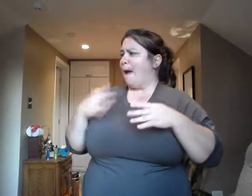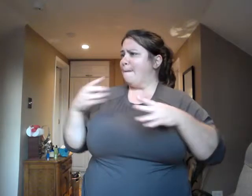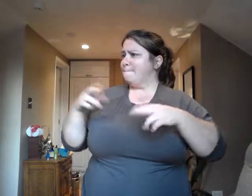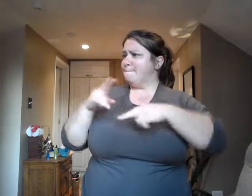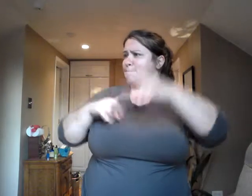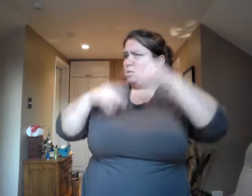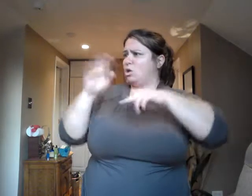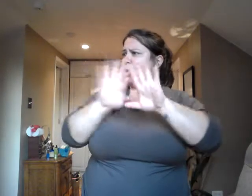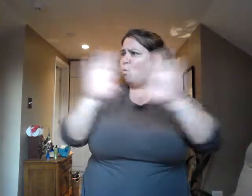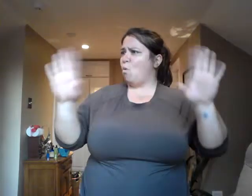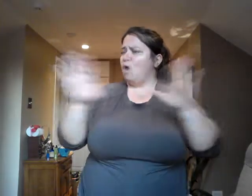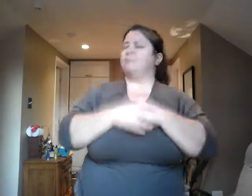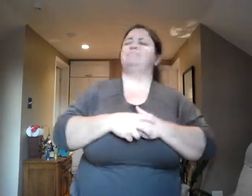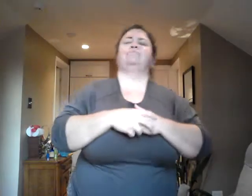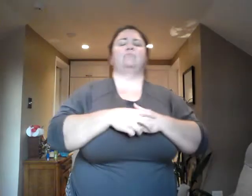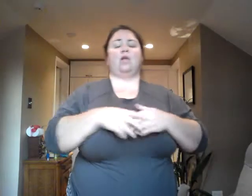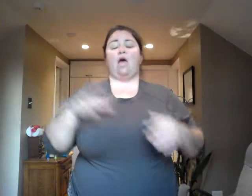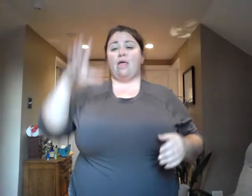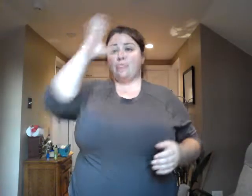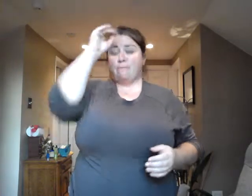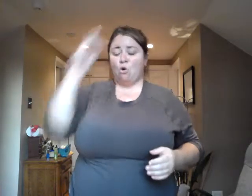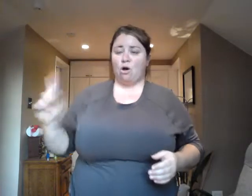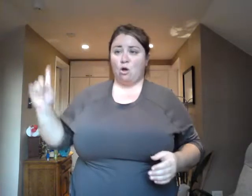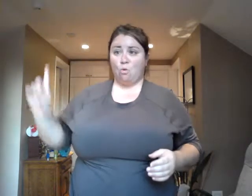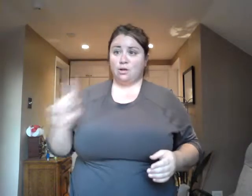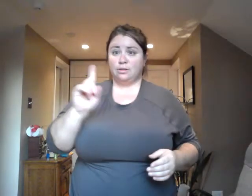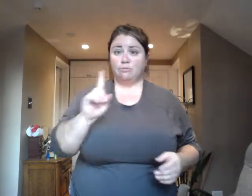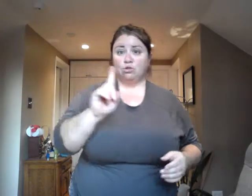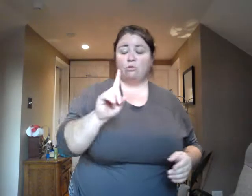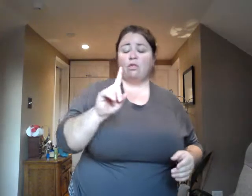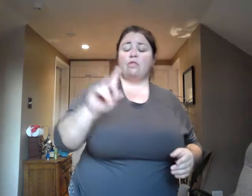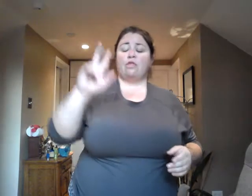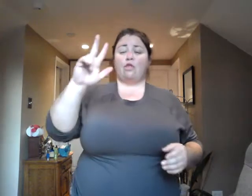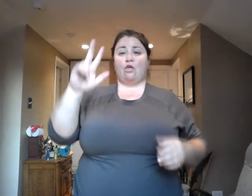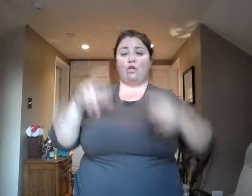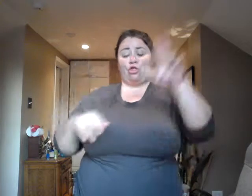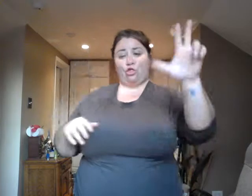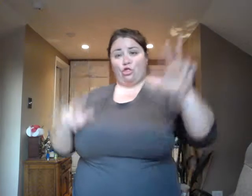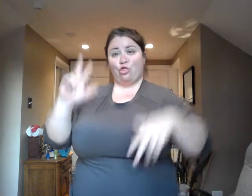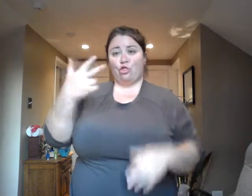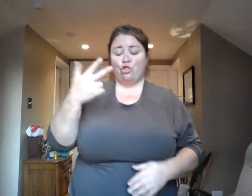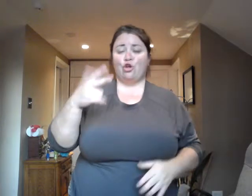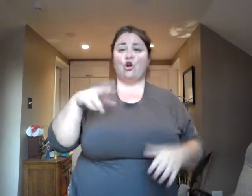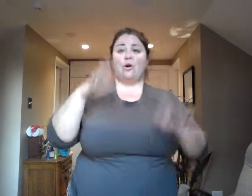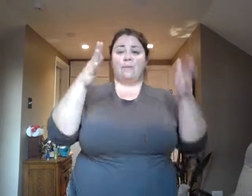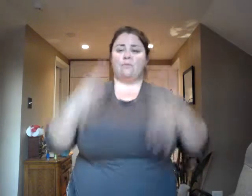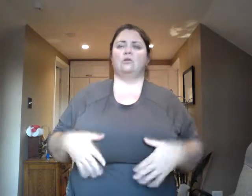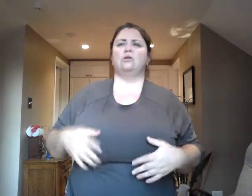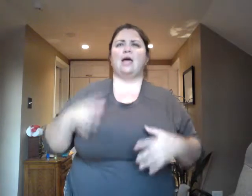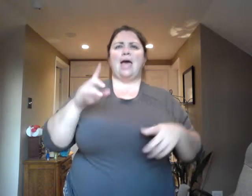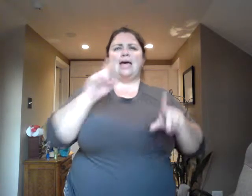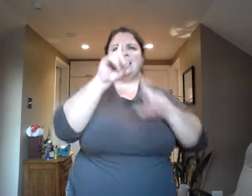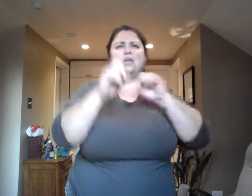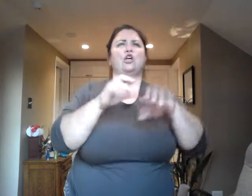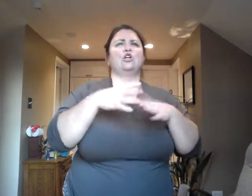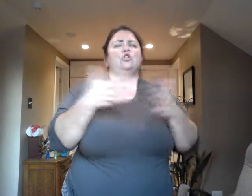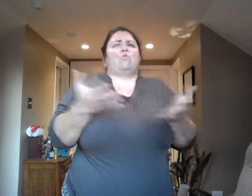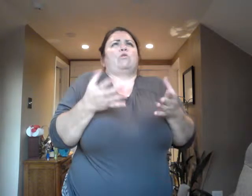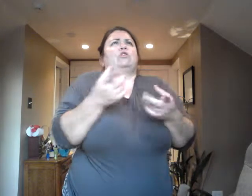The little boy approached the third brick mason and asked the same question, What are you doing? The brick mason faced him